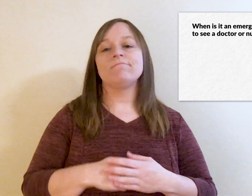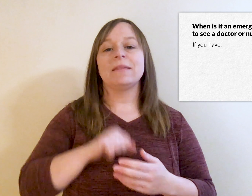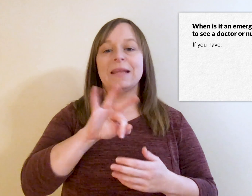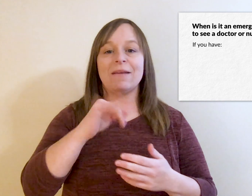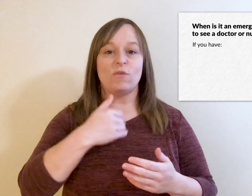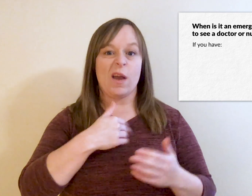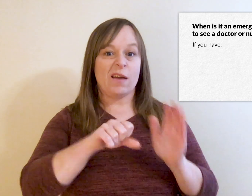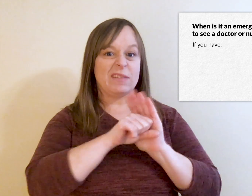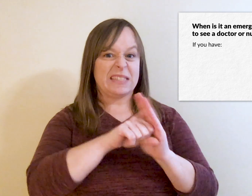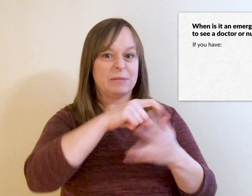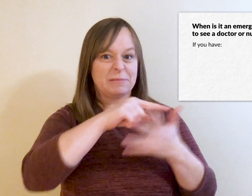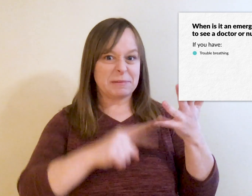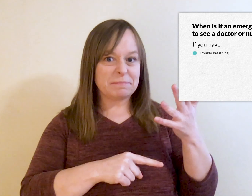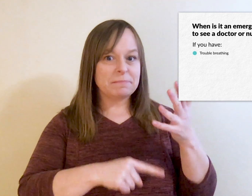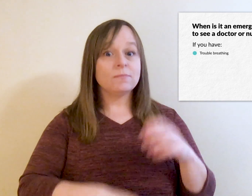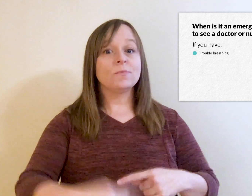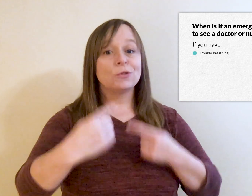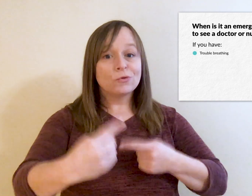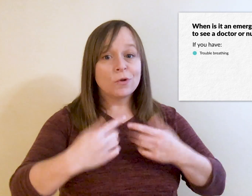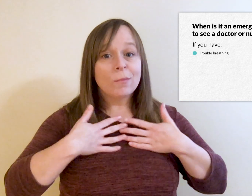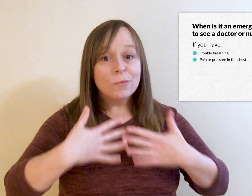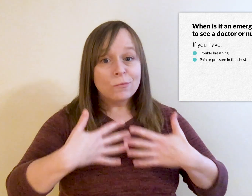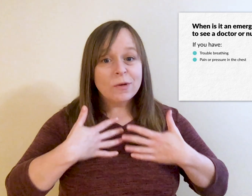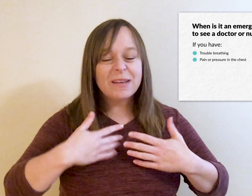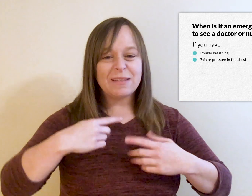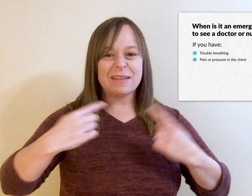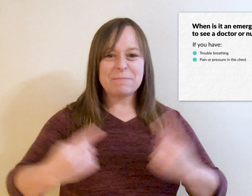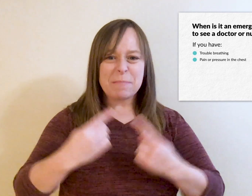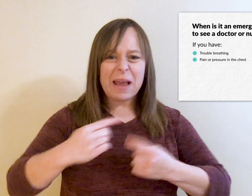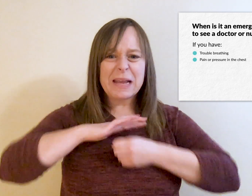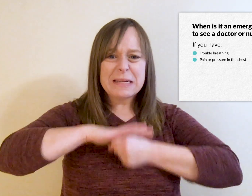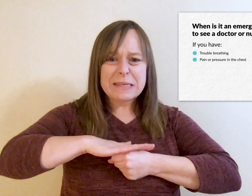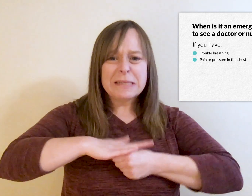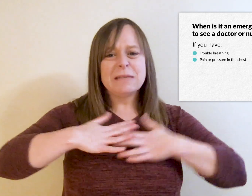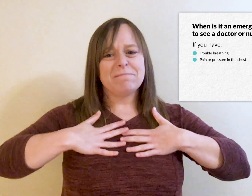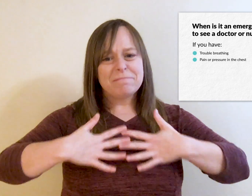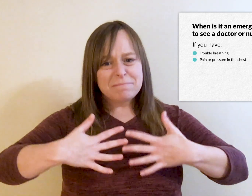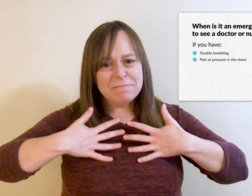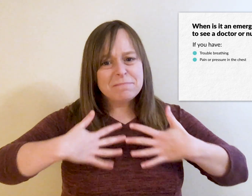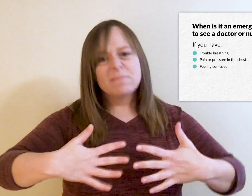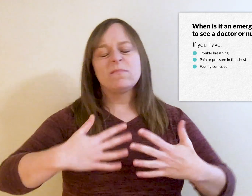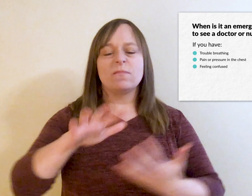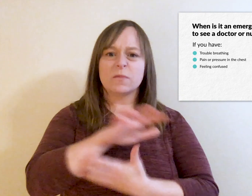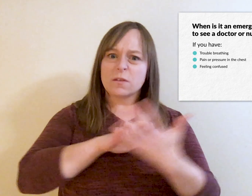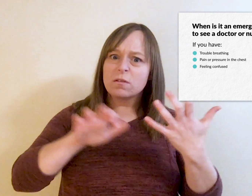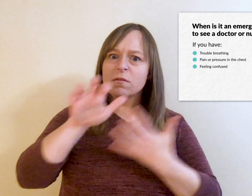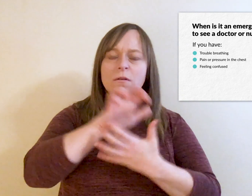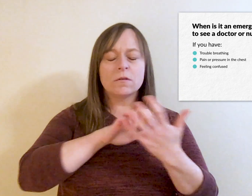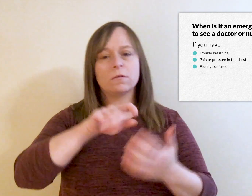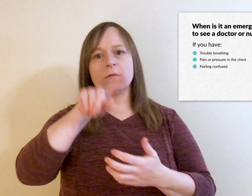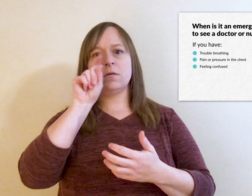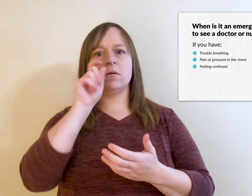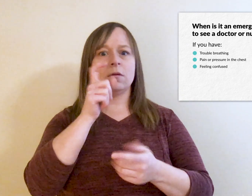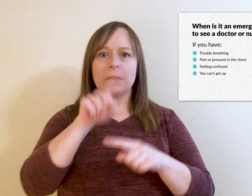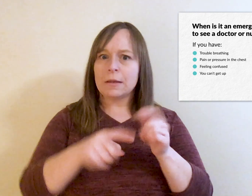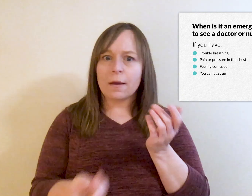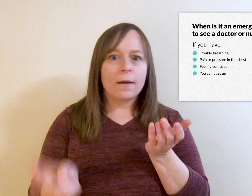If you have trouble breathing, pain or pressure in the chest, feeling confused, you